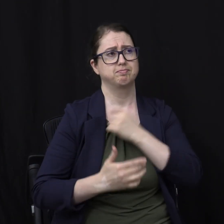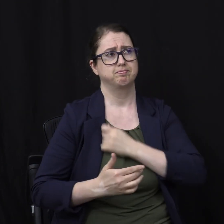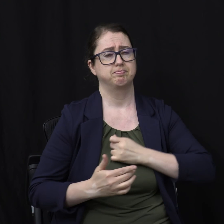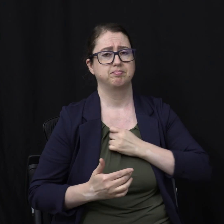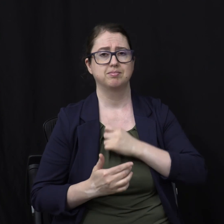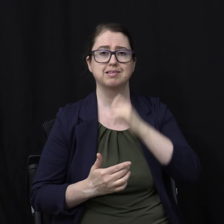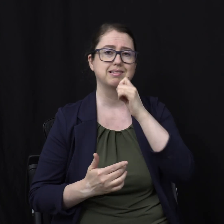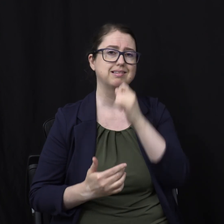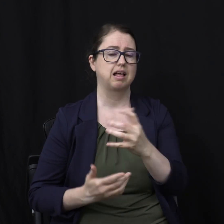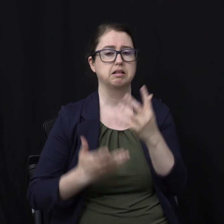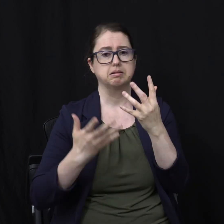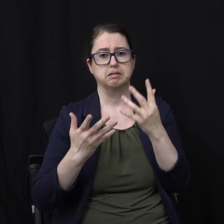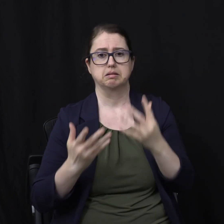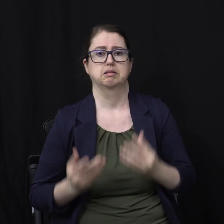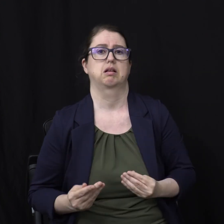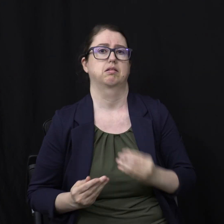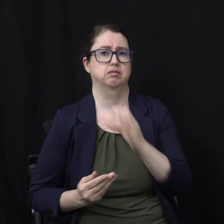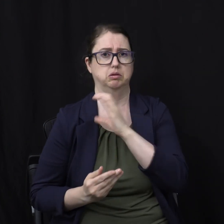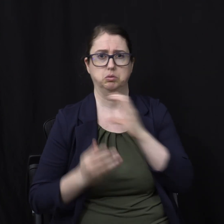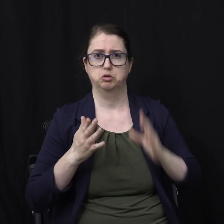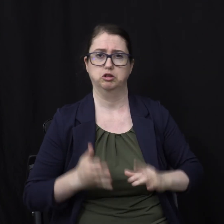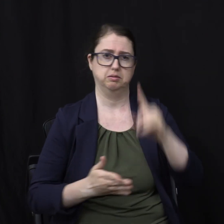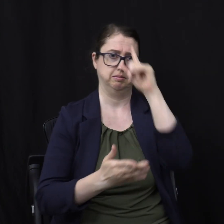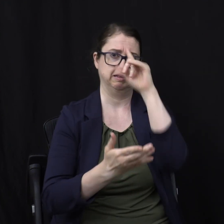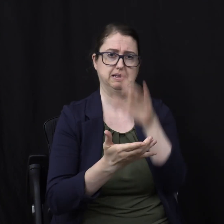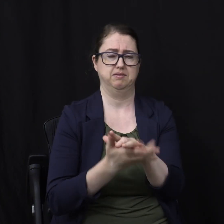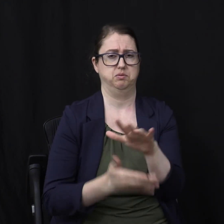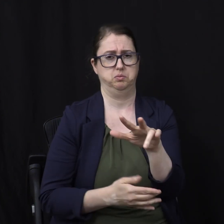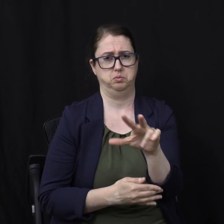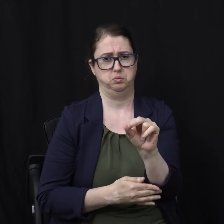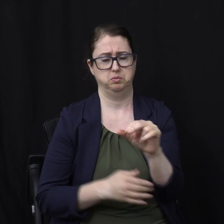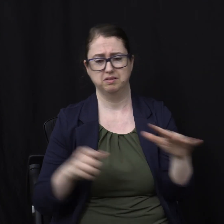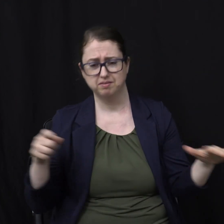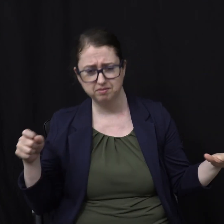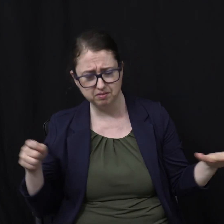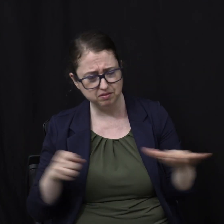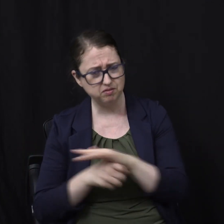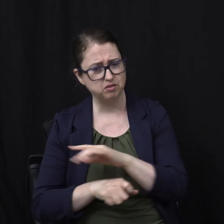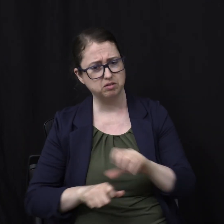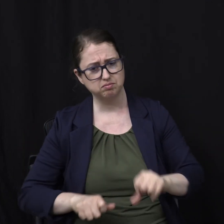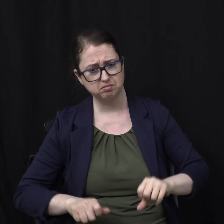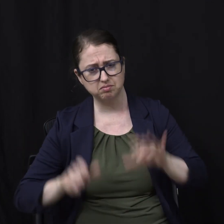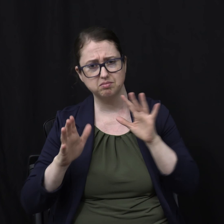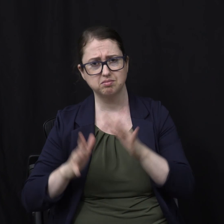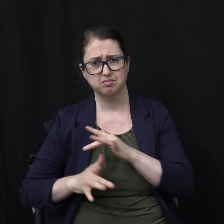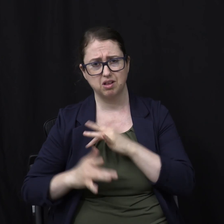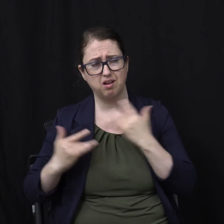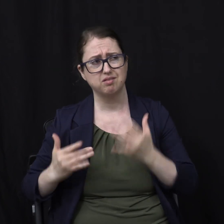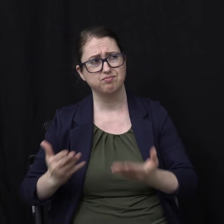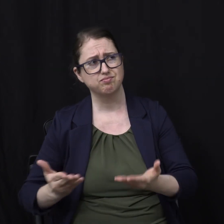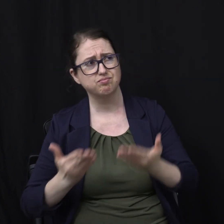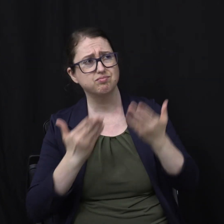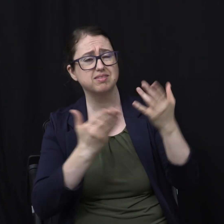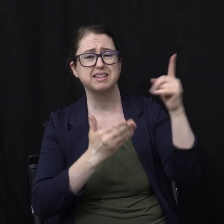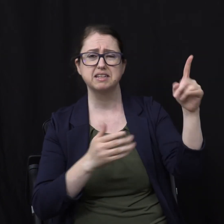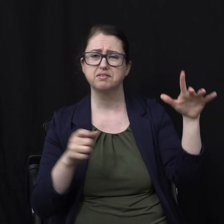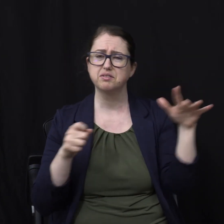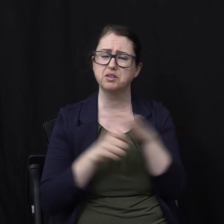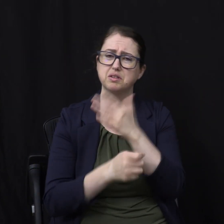some Soft Christianity This is a full surrender Of heart Because he is so good And has done so